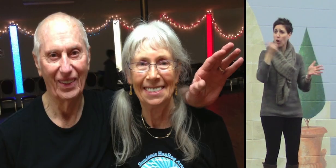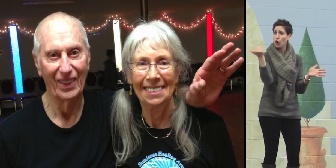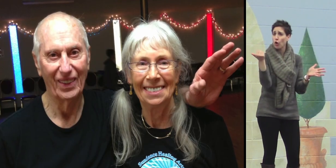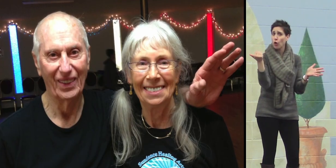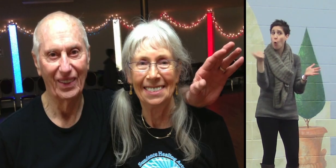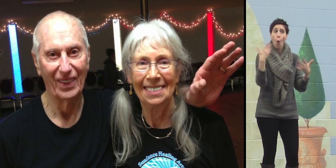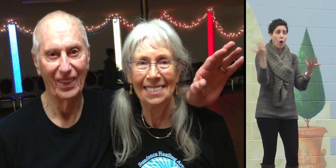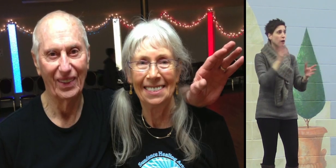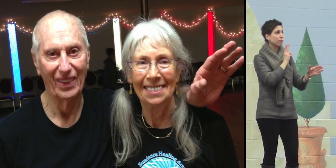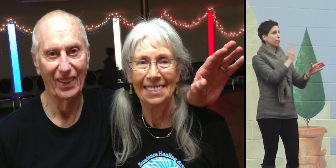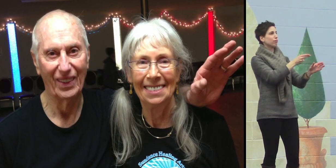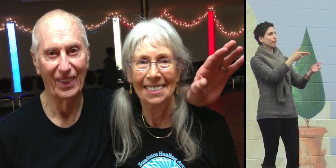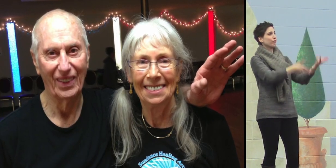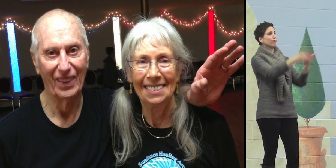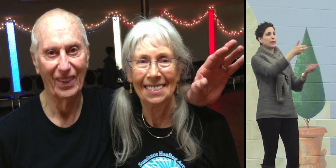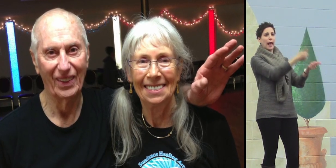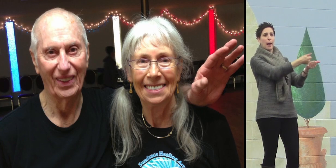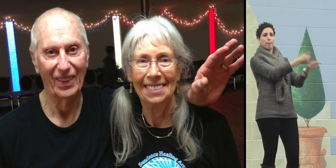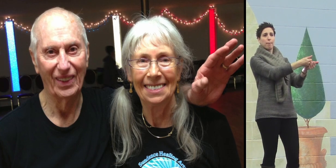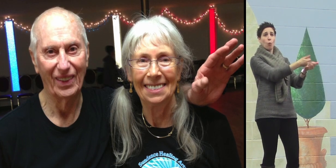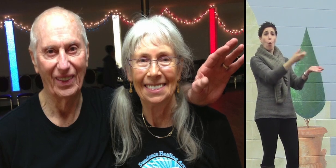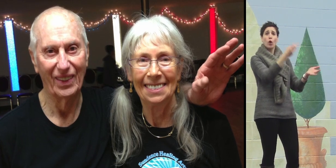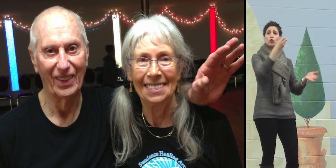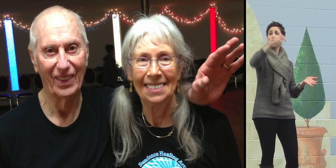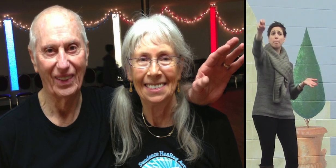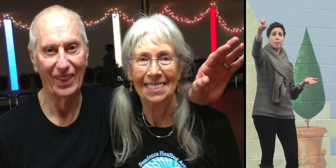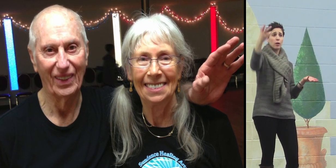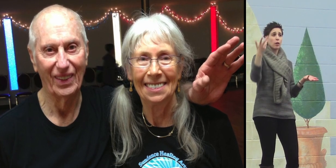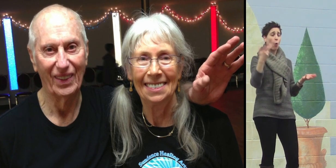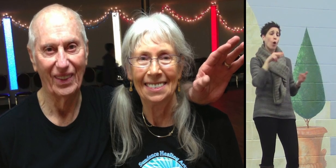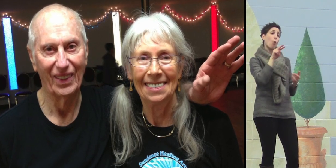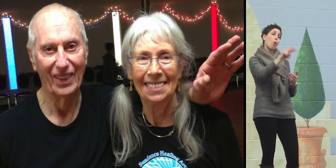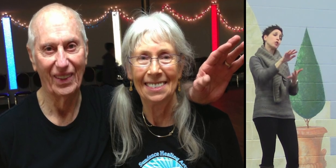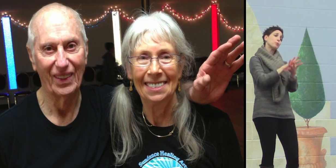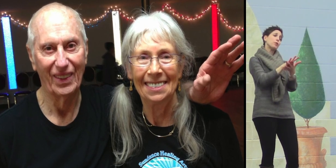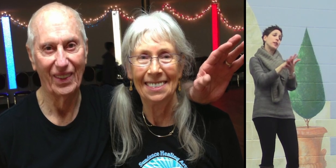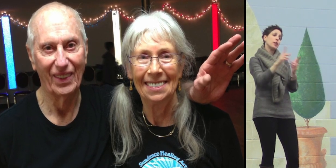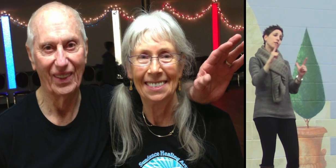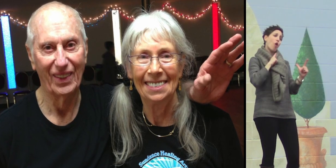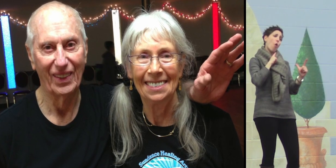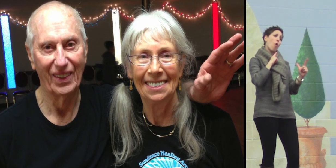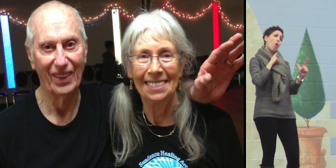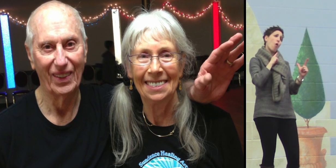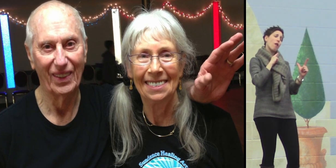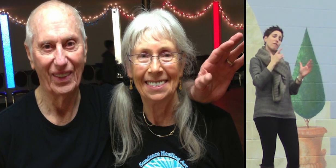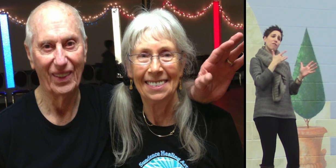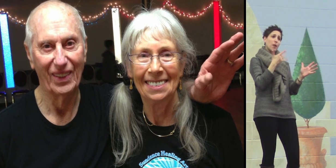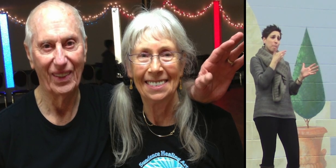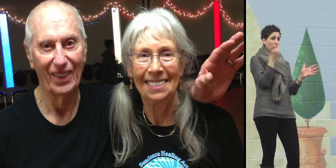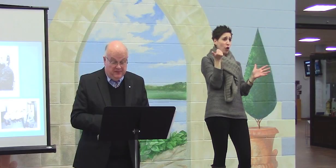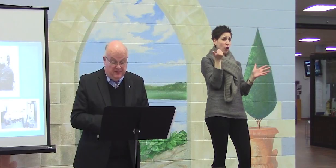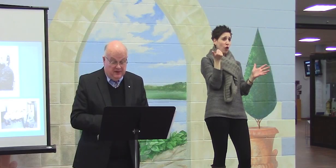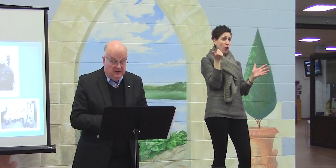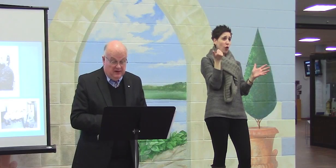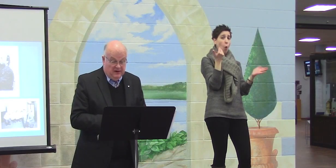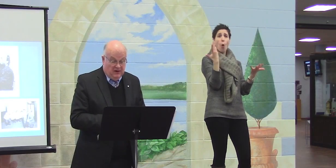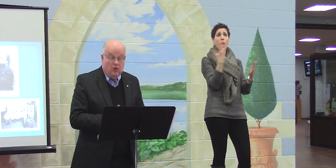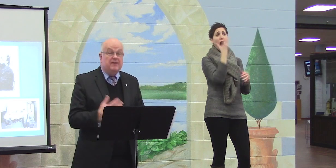Taking a trip. Watching a movie. Or just taking a nice walk.